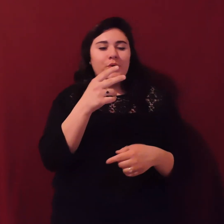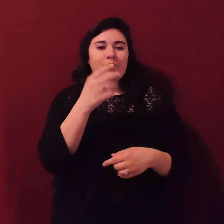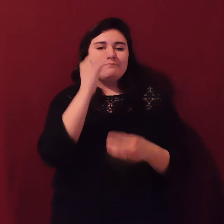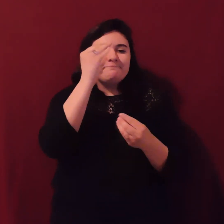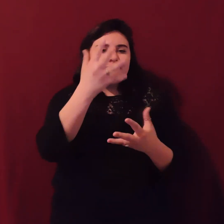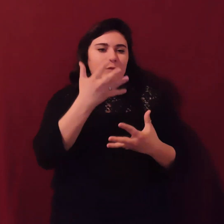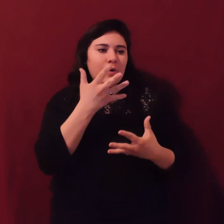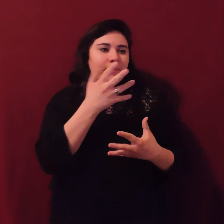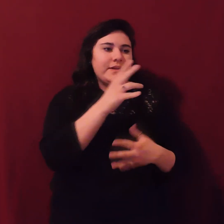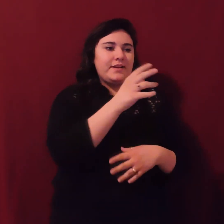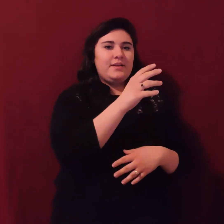-day prices.